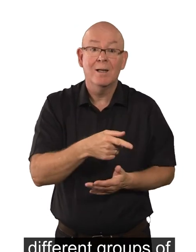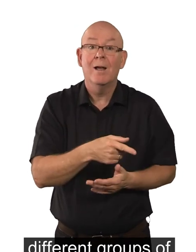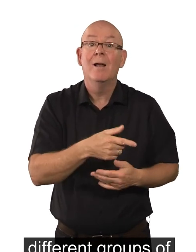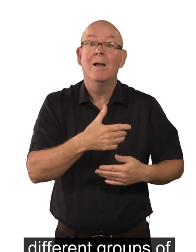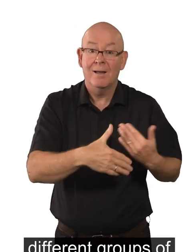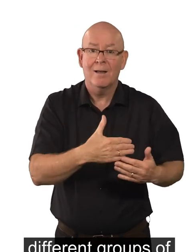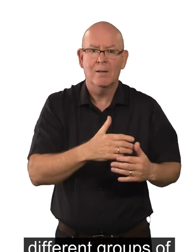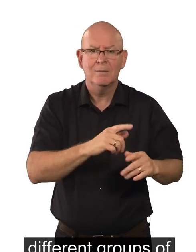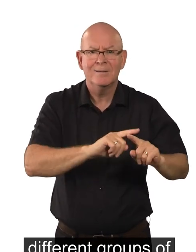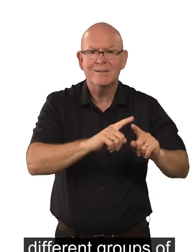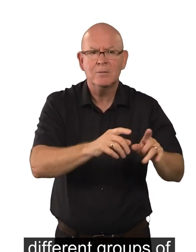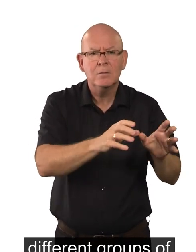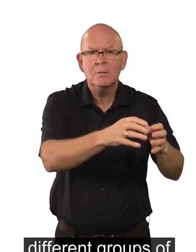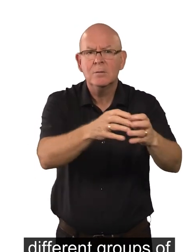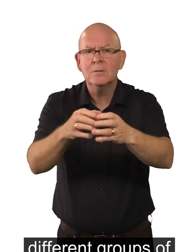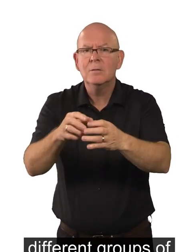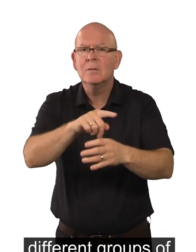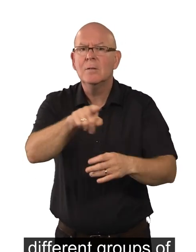groups of disabled people are thought about.